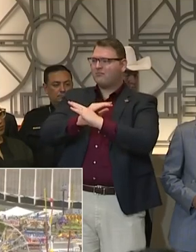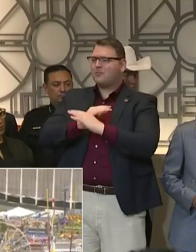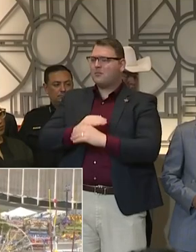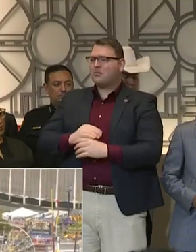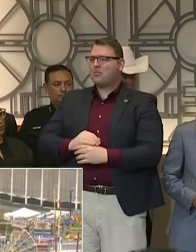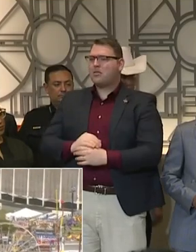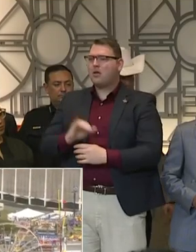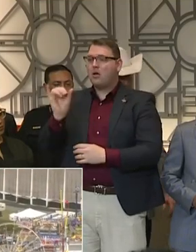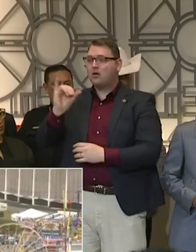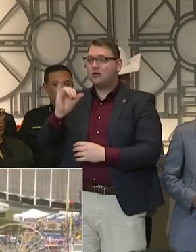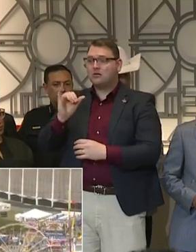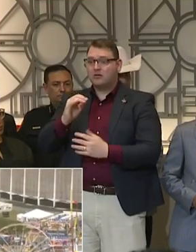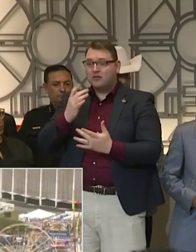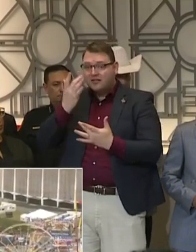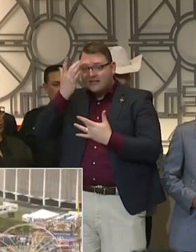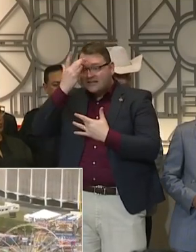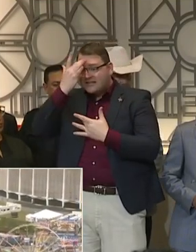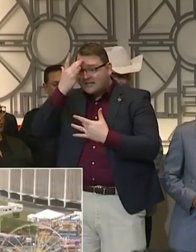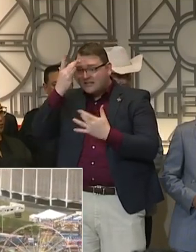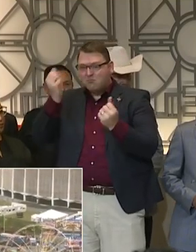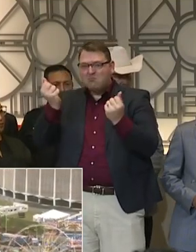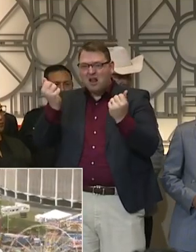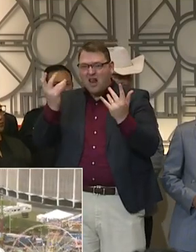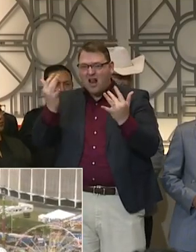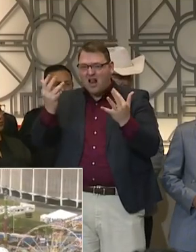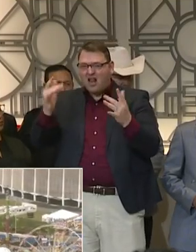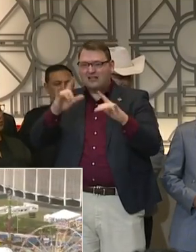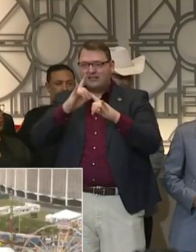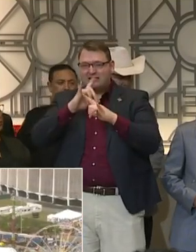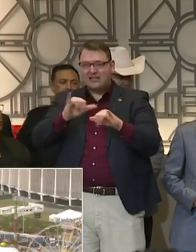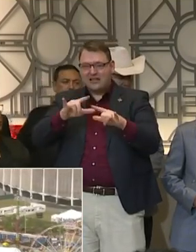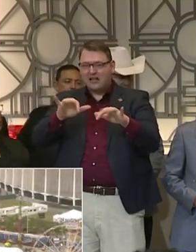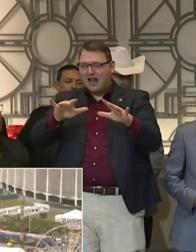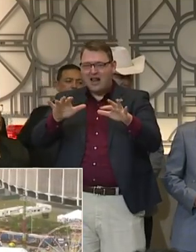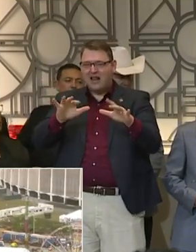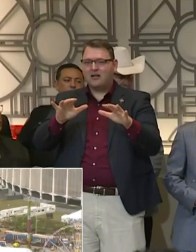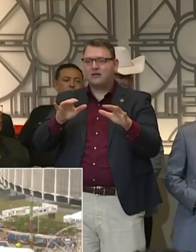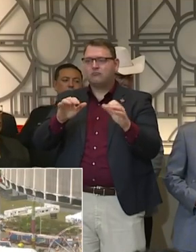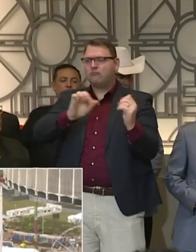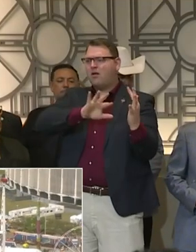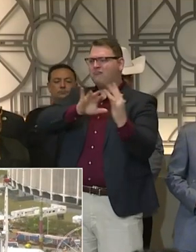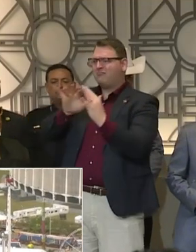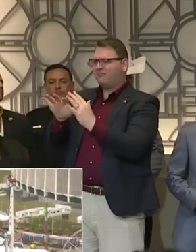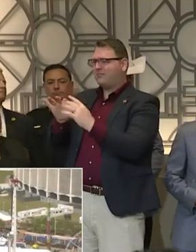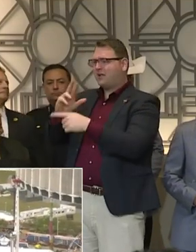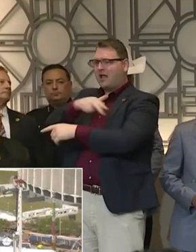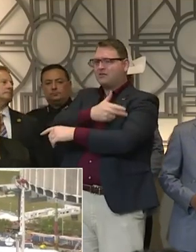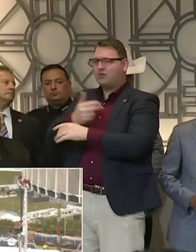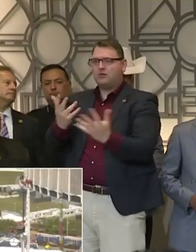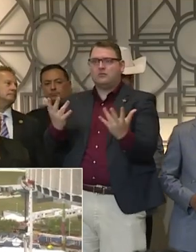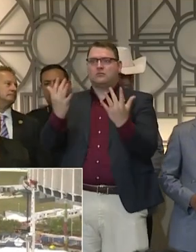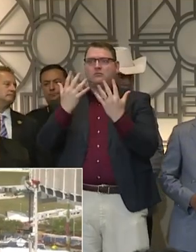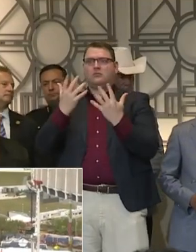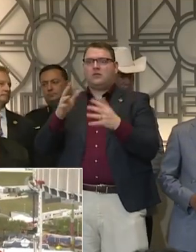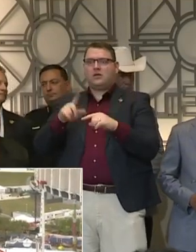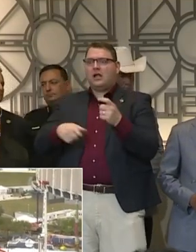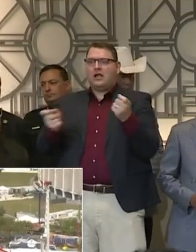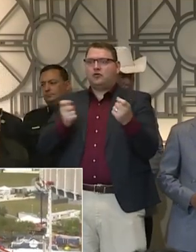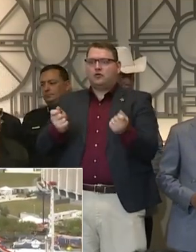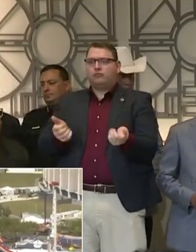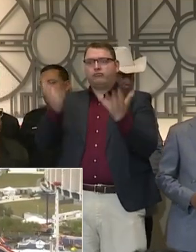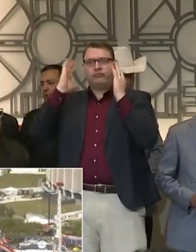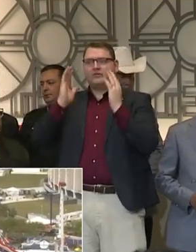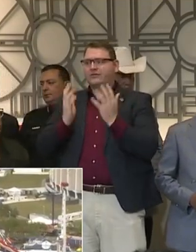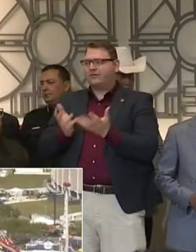affected significantly by this virus. And so I want to make sure folks know we are working in coordination. Uh,